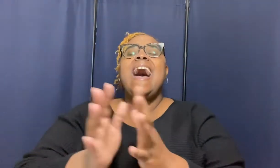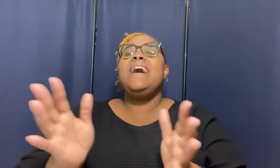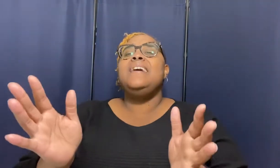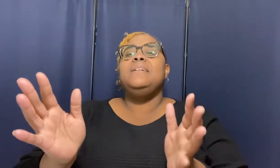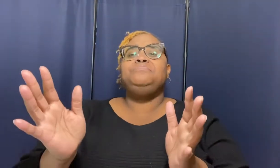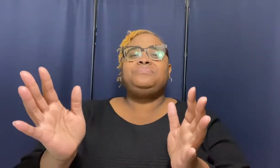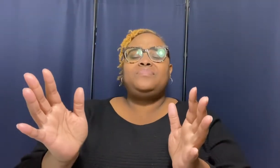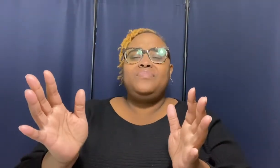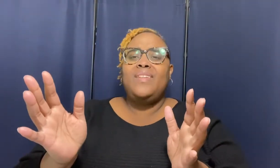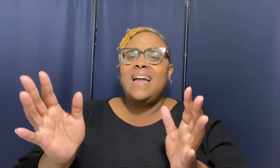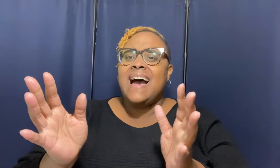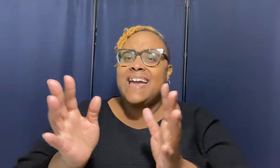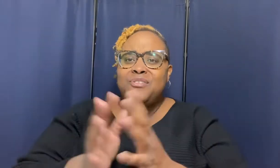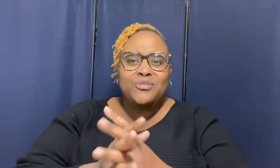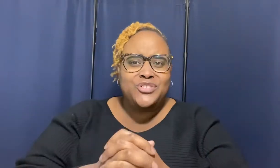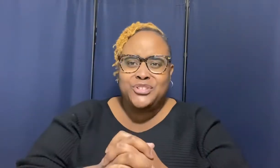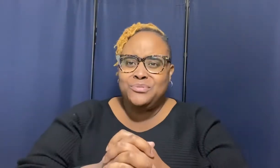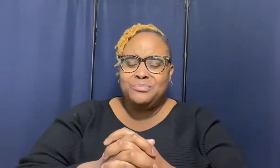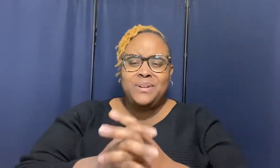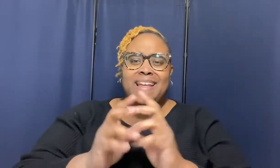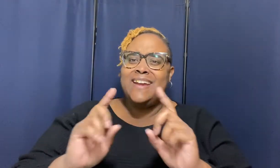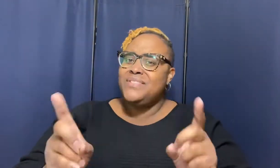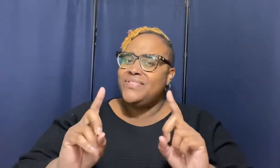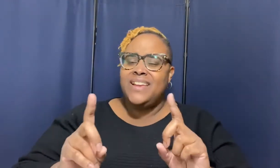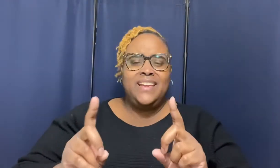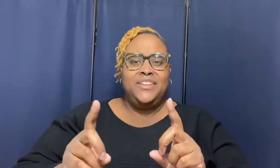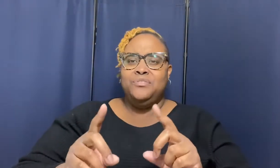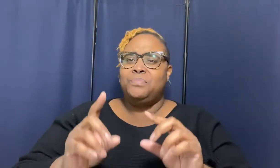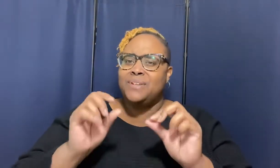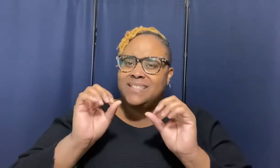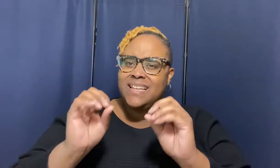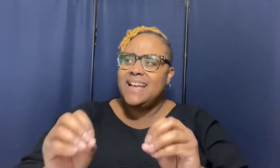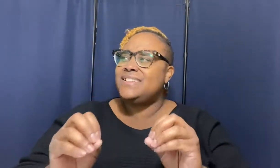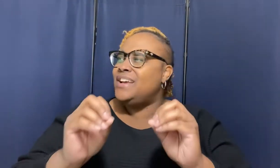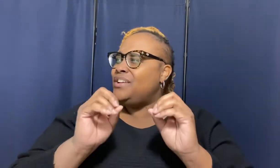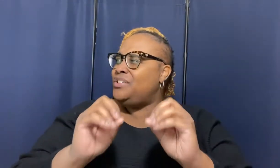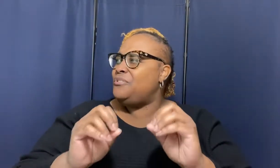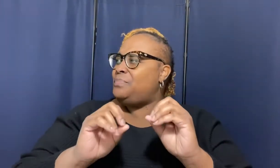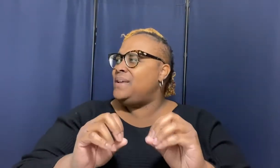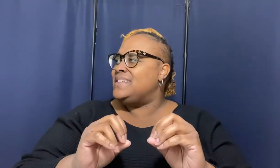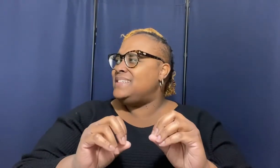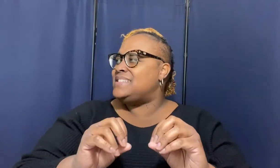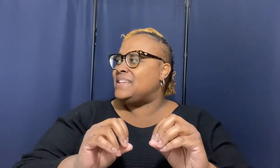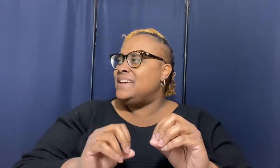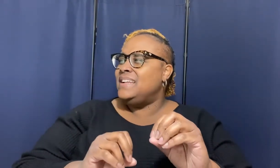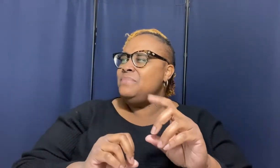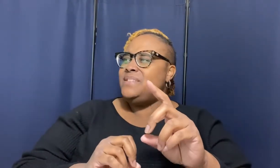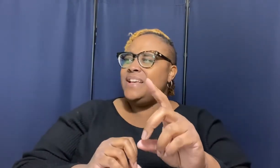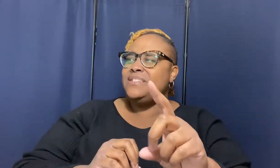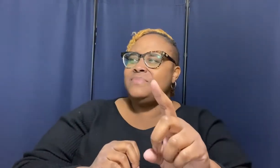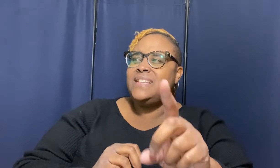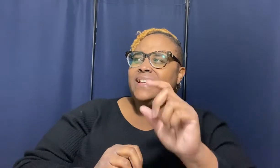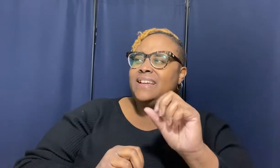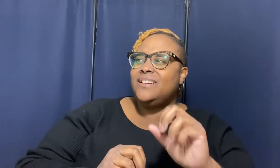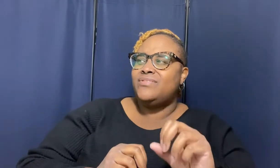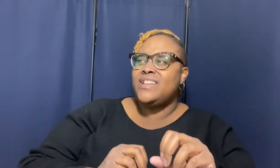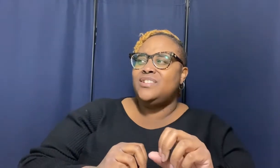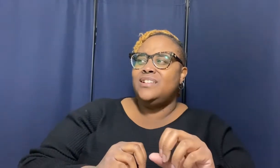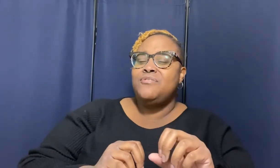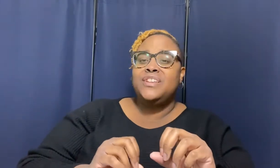i urge you with everything in you protect your peace listen let me tell you something second thessalonians